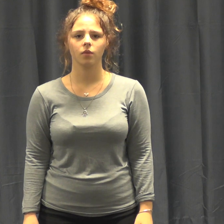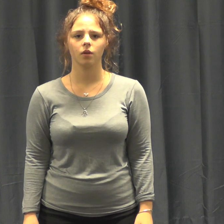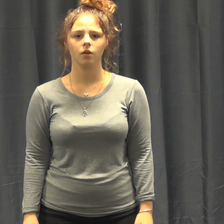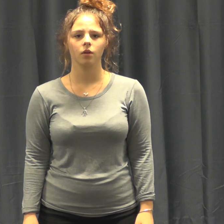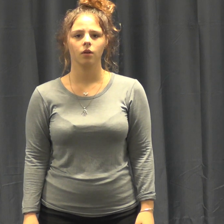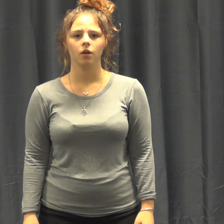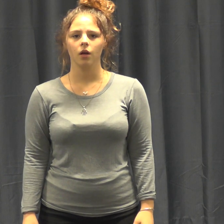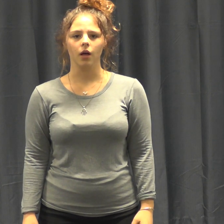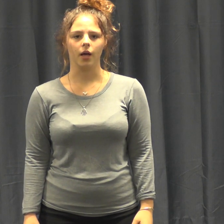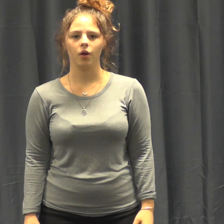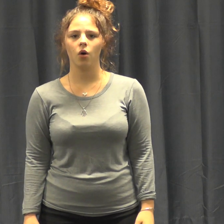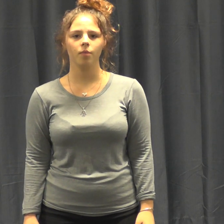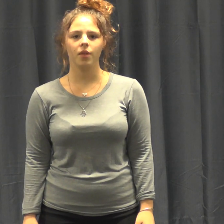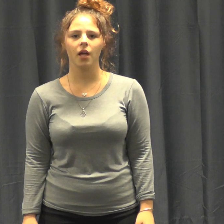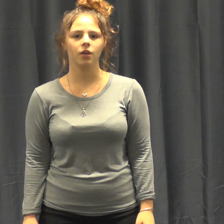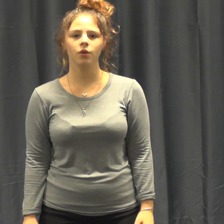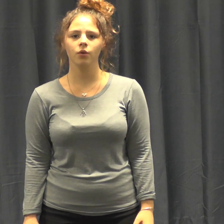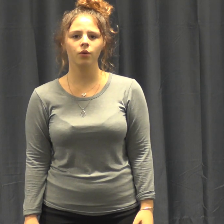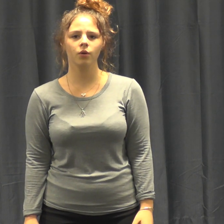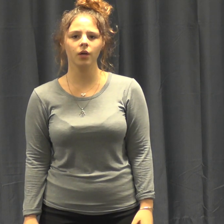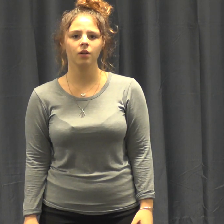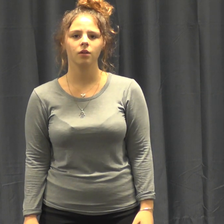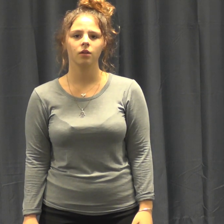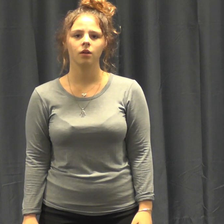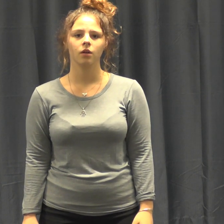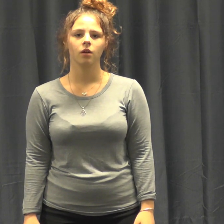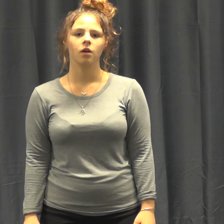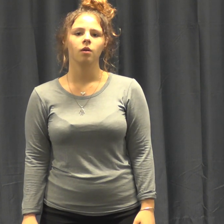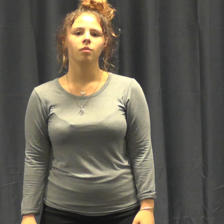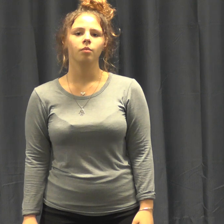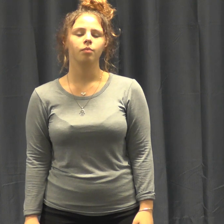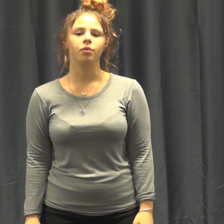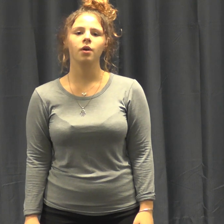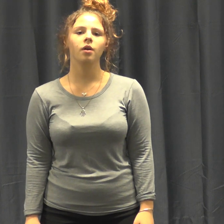I hope that you burn I